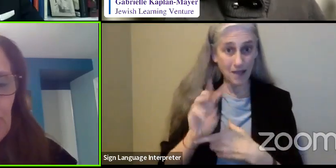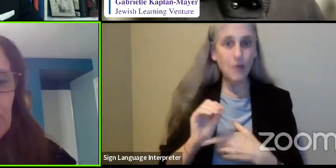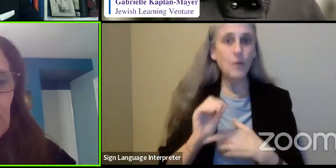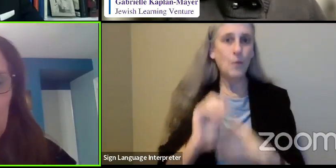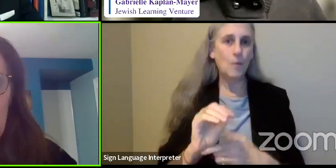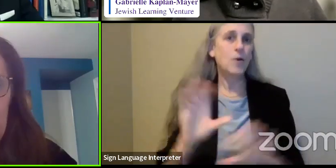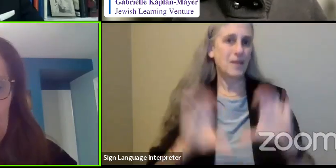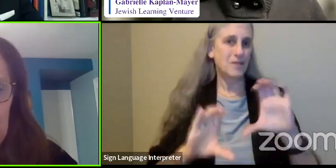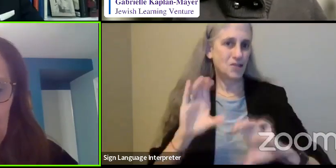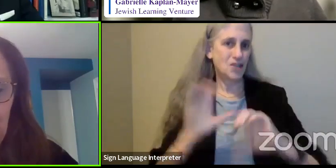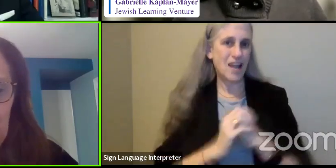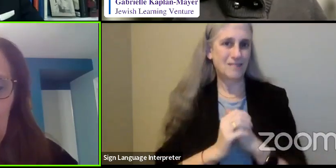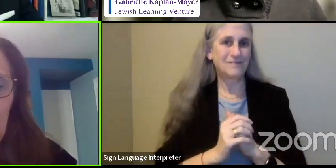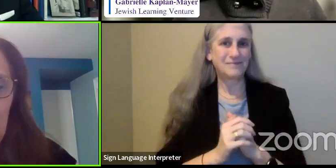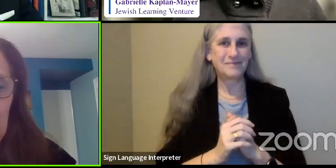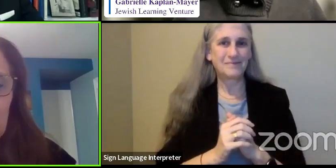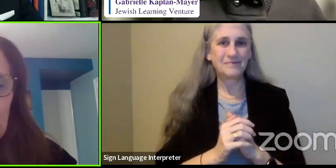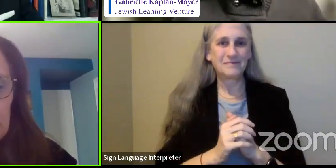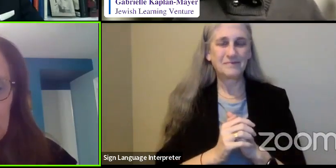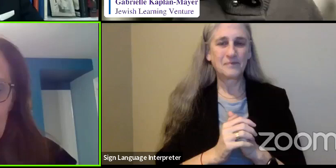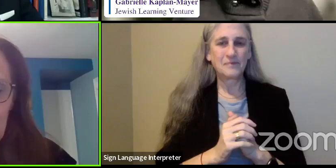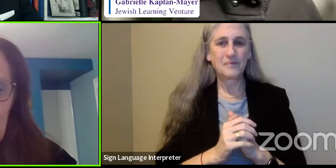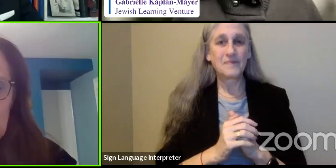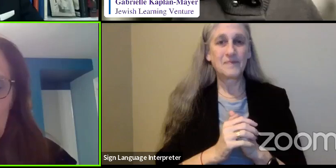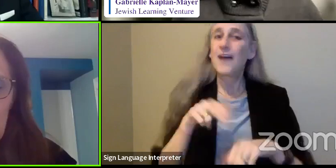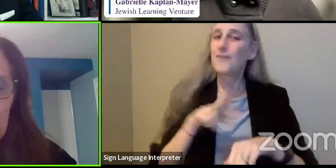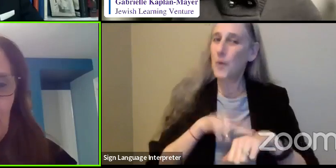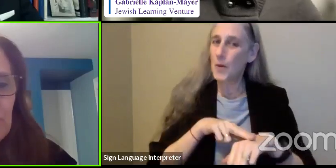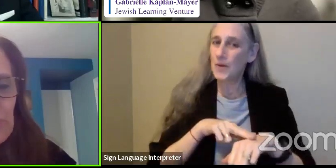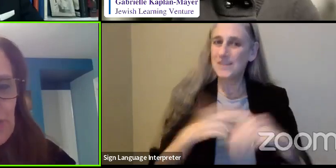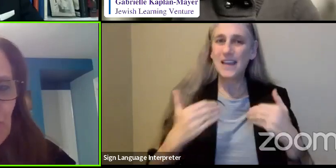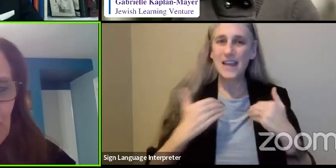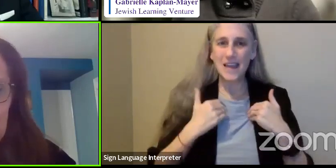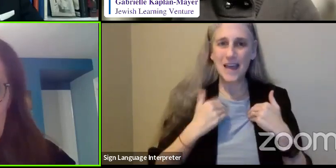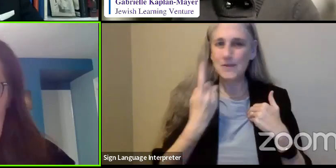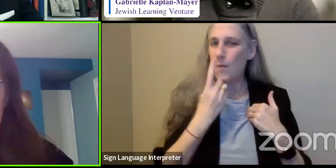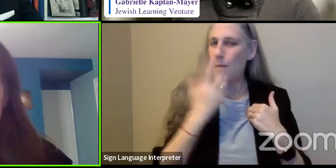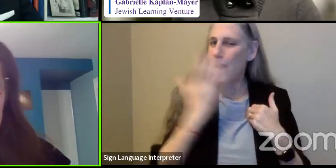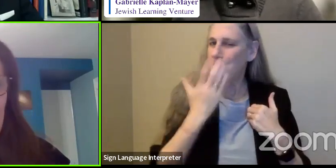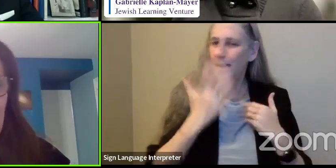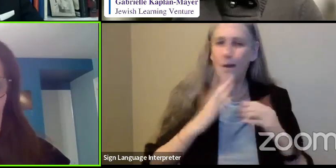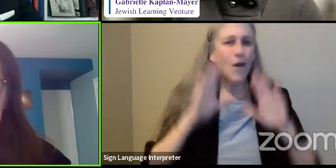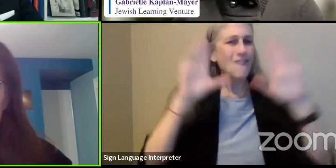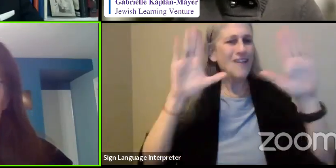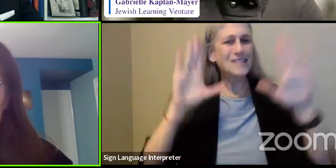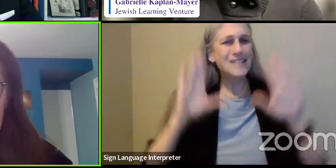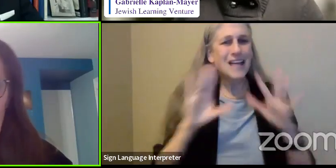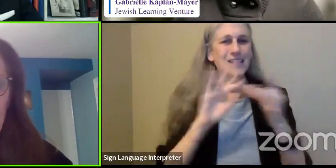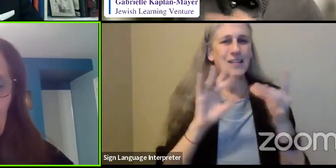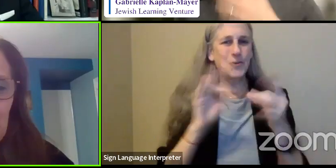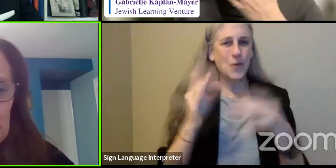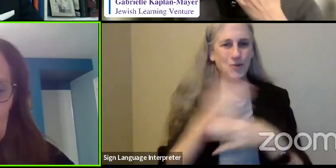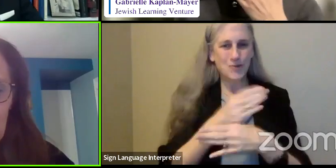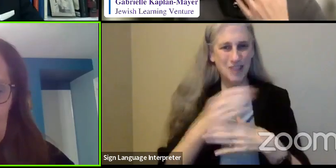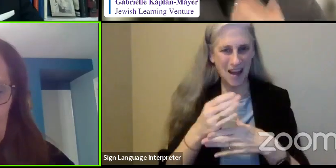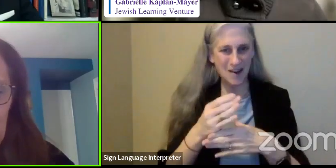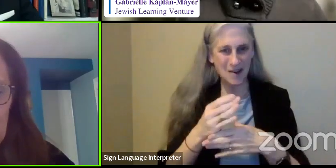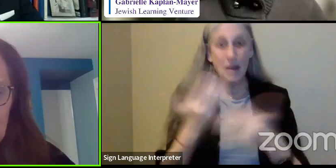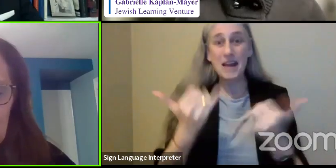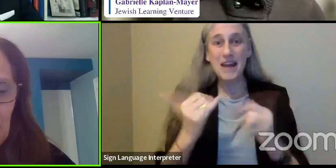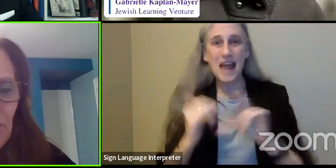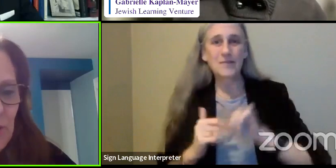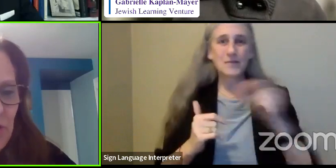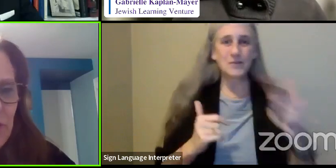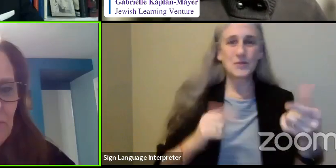program so you can learn more about him. And of course, he has one incredible story to share. And on that note, I'll turn things over to